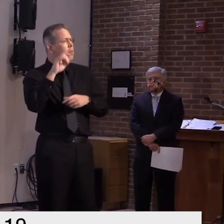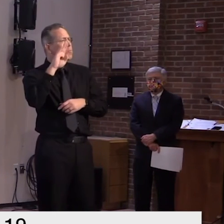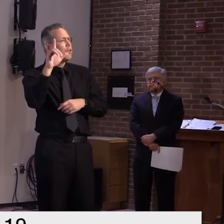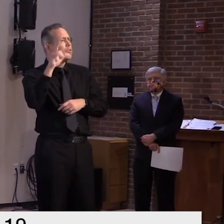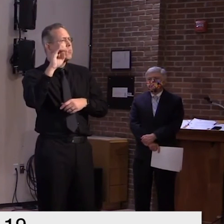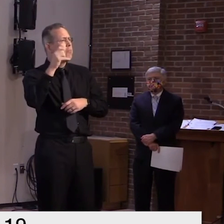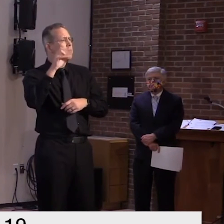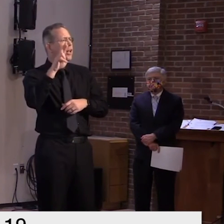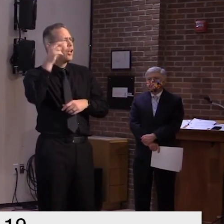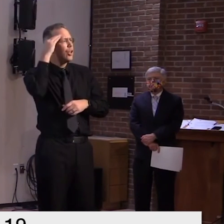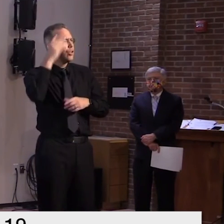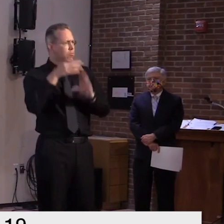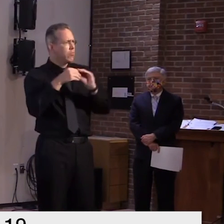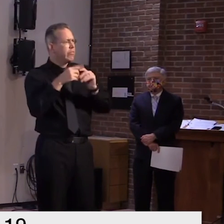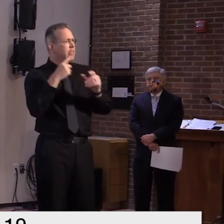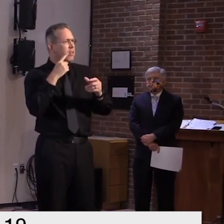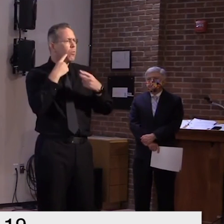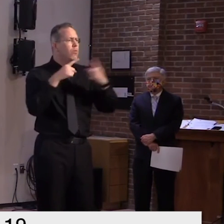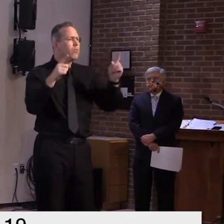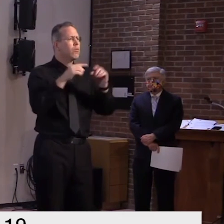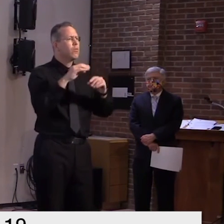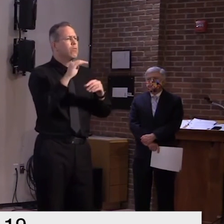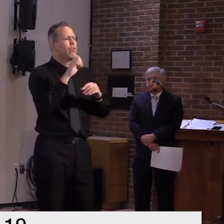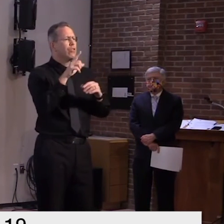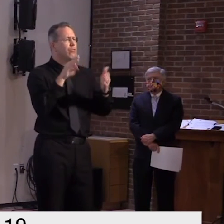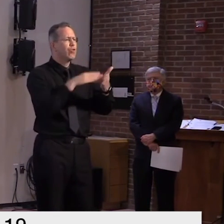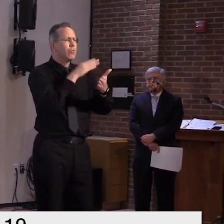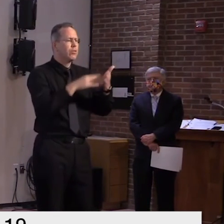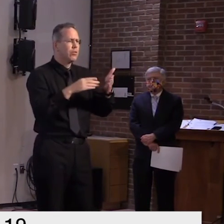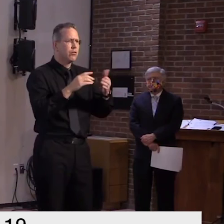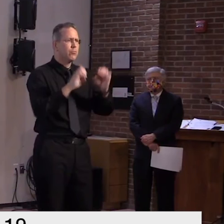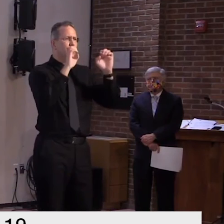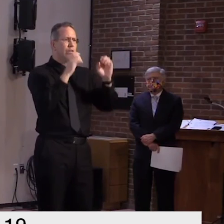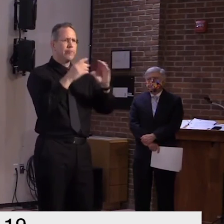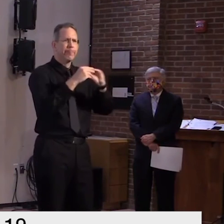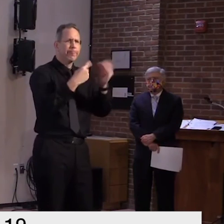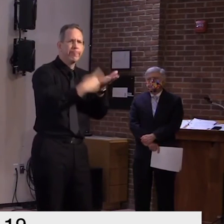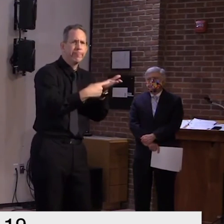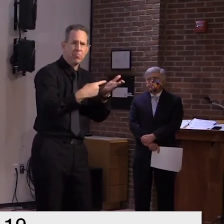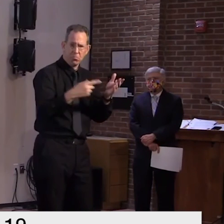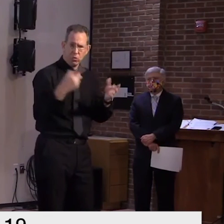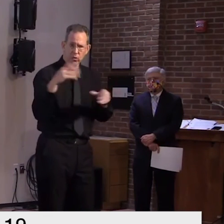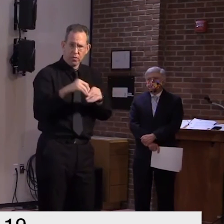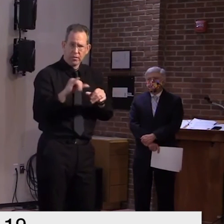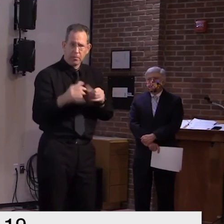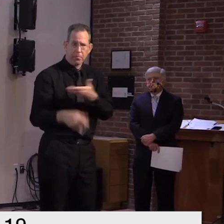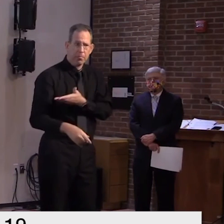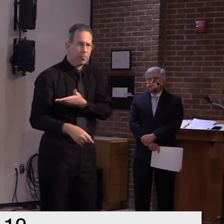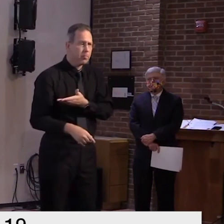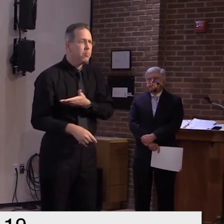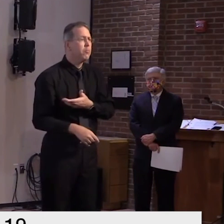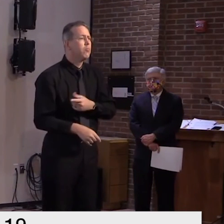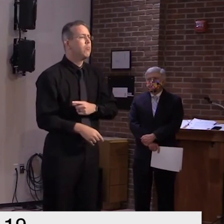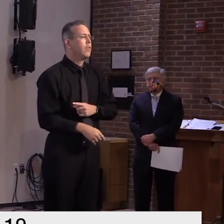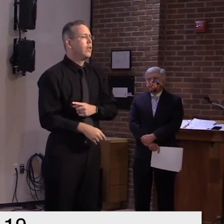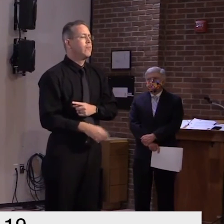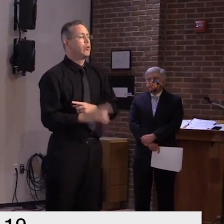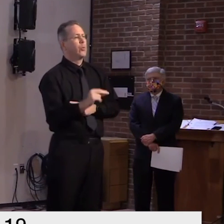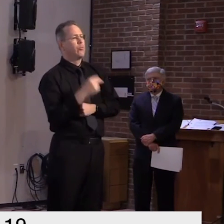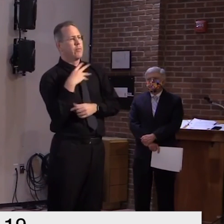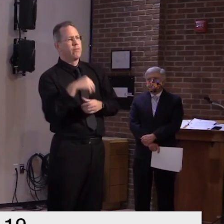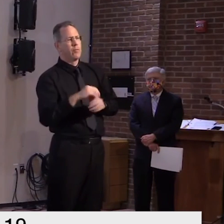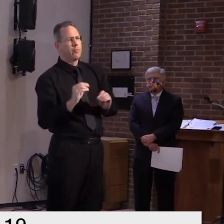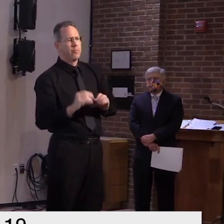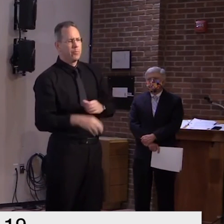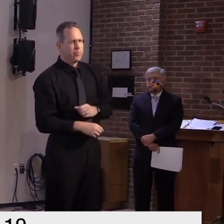uh is that something you think you might do um at this point in time i think we're um we are